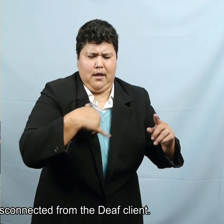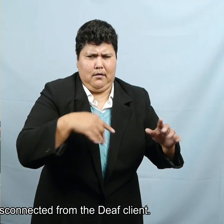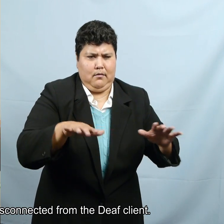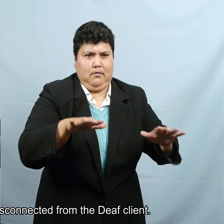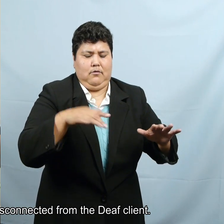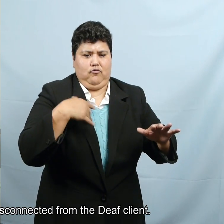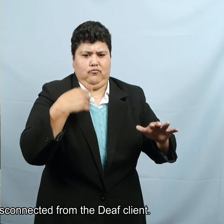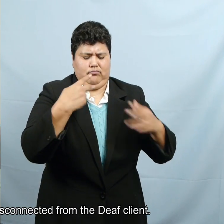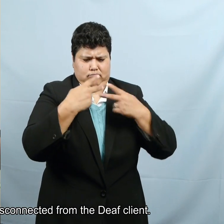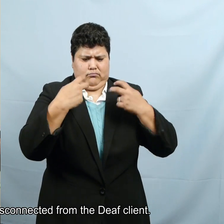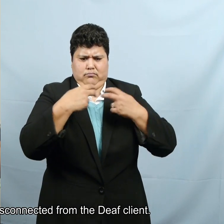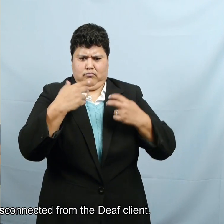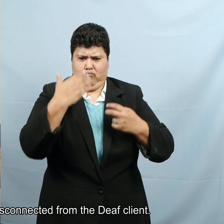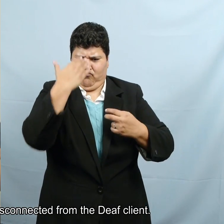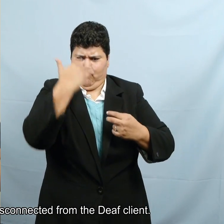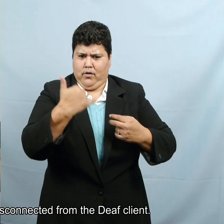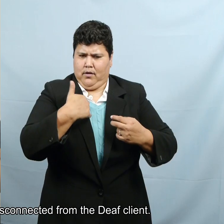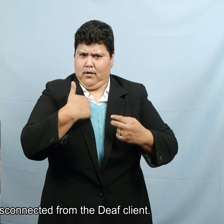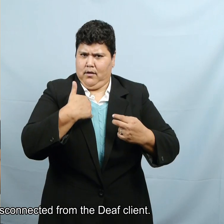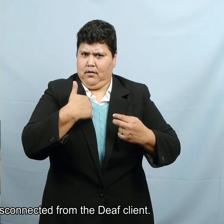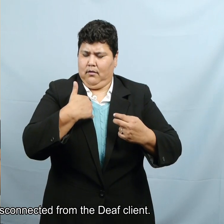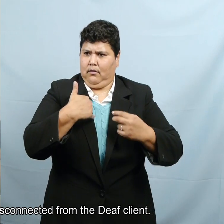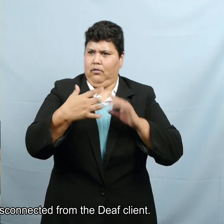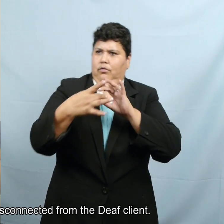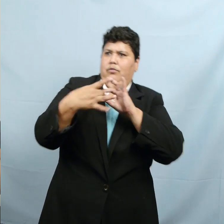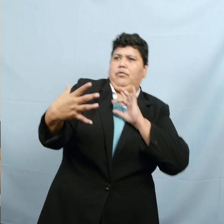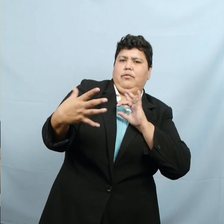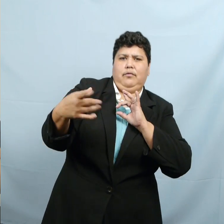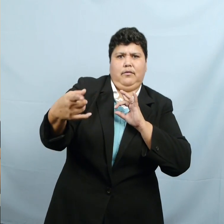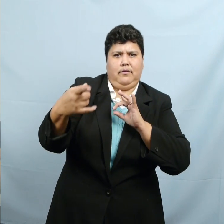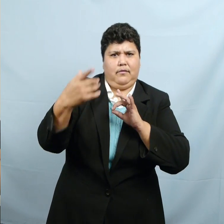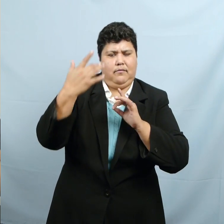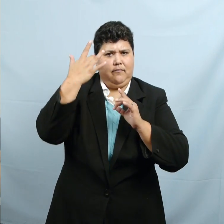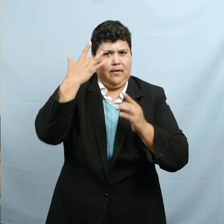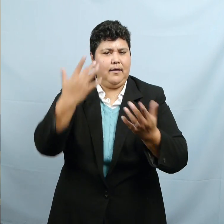here? Why do I feel disconnected from the deaf client?